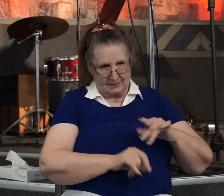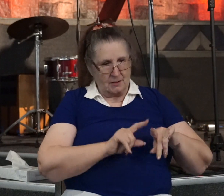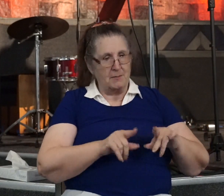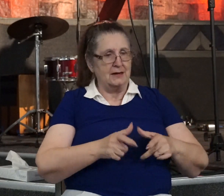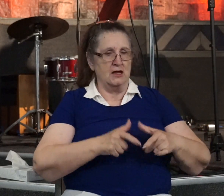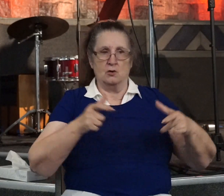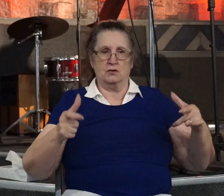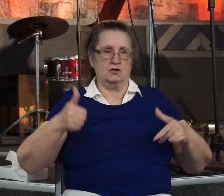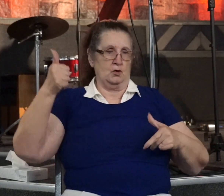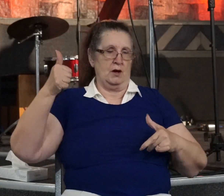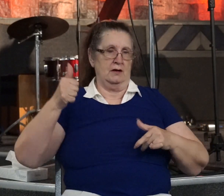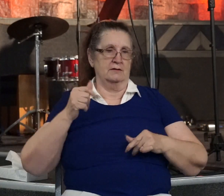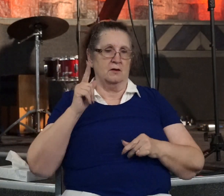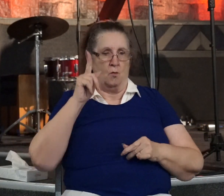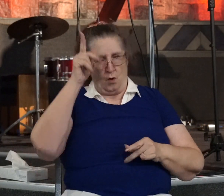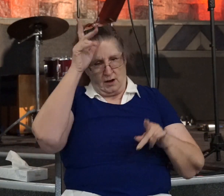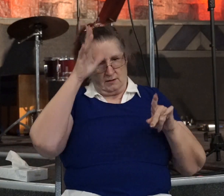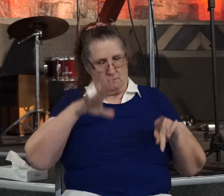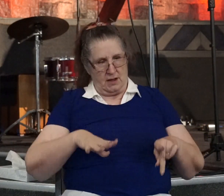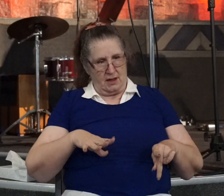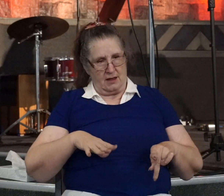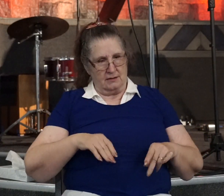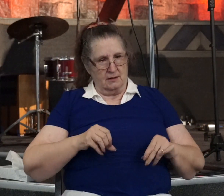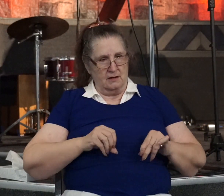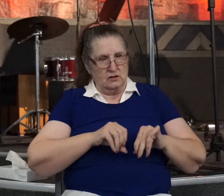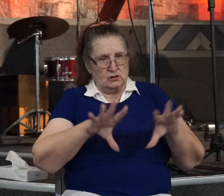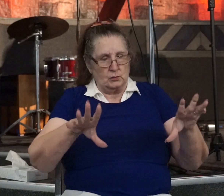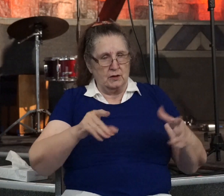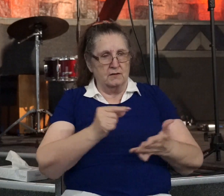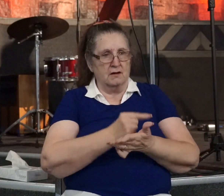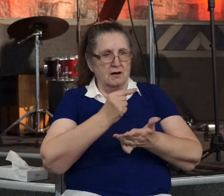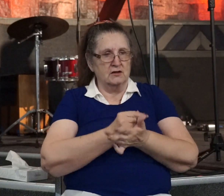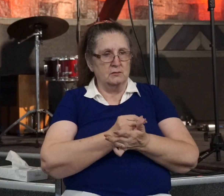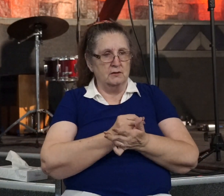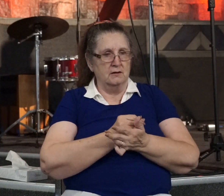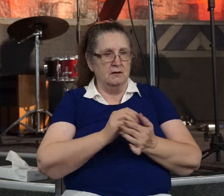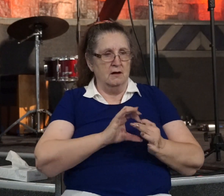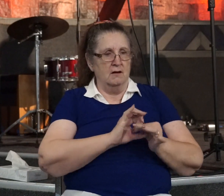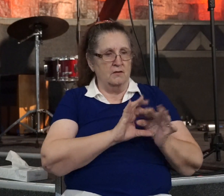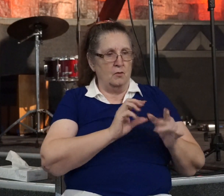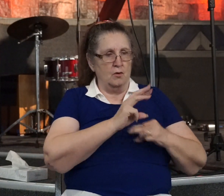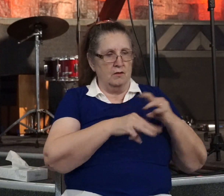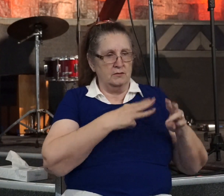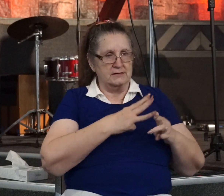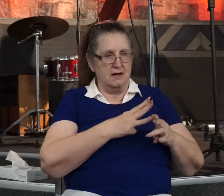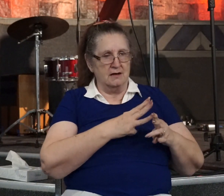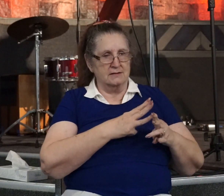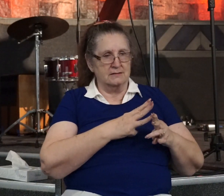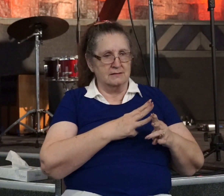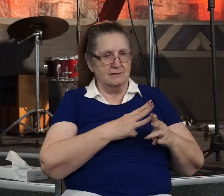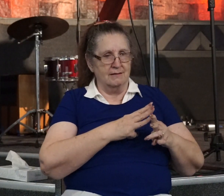that one man went on to spread the gospel to the lost world on a scale that even Billy Graham couldn't touch